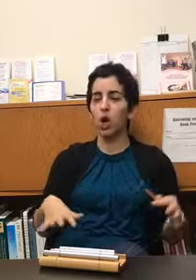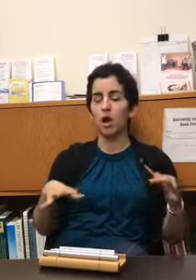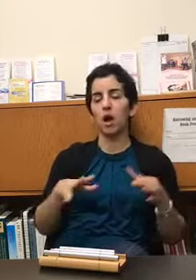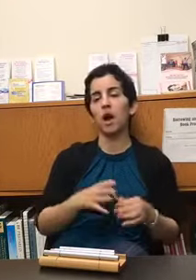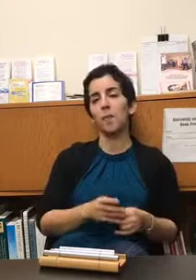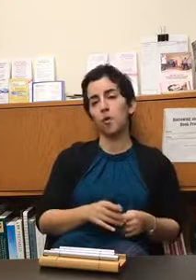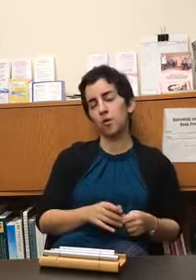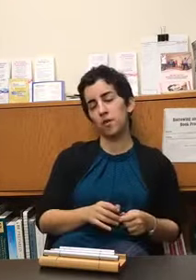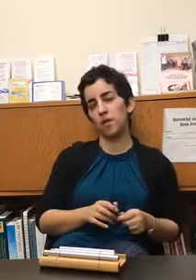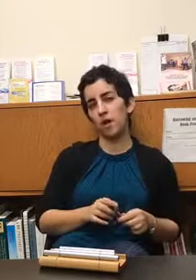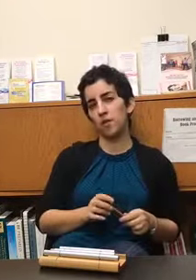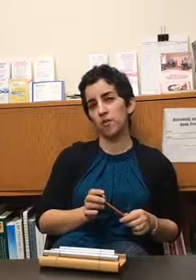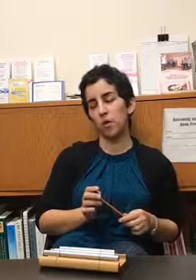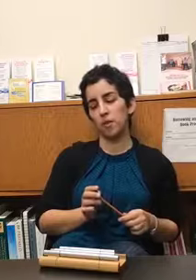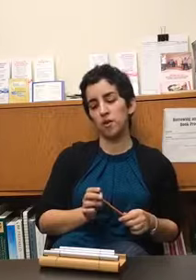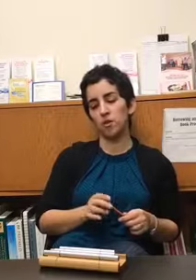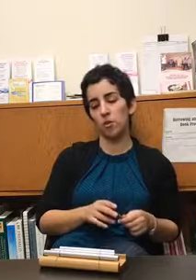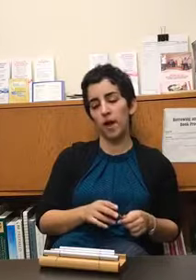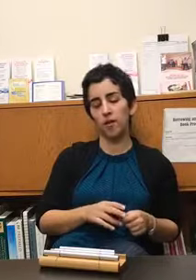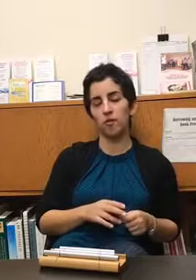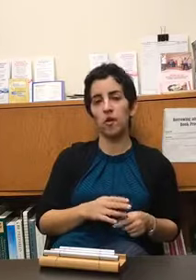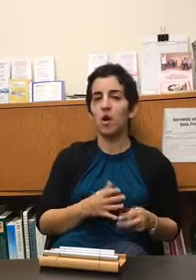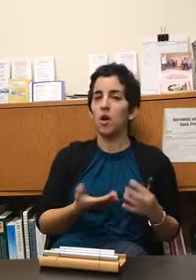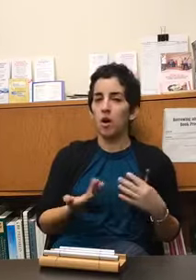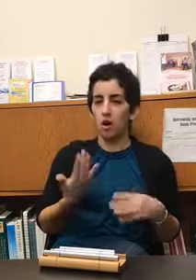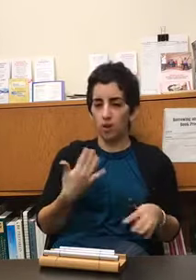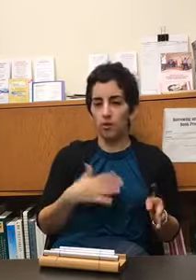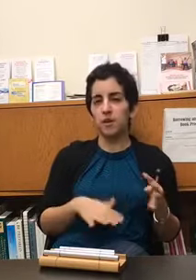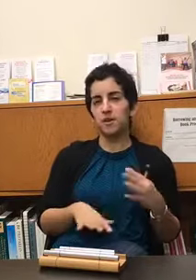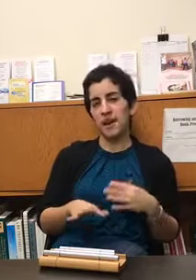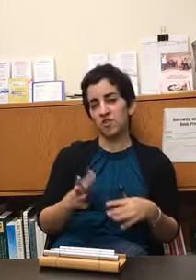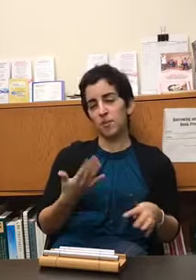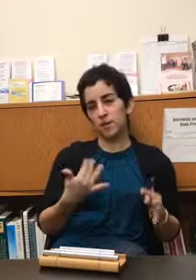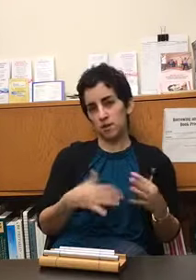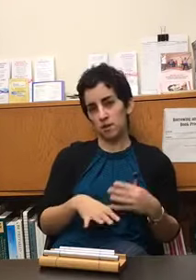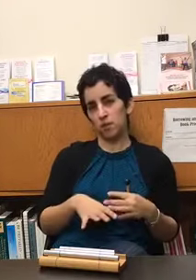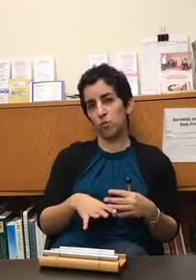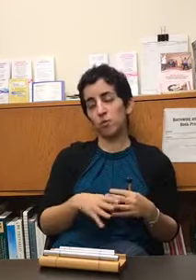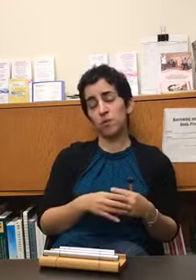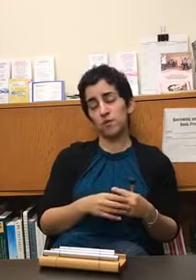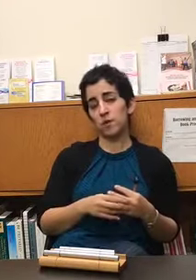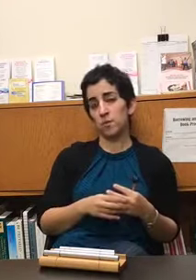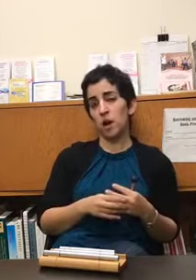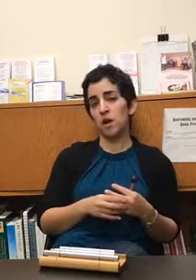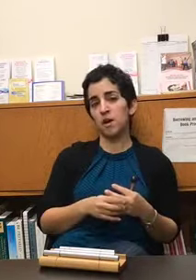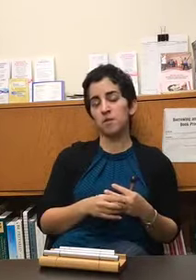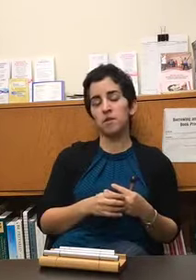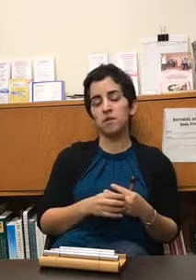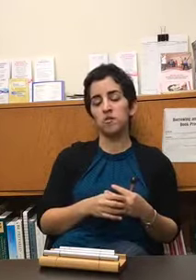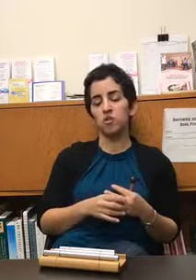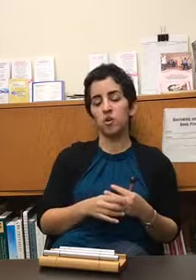work with a lot of women who have early attachment wounds of some kind and so